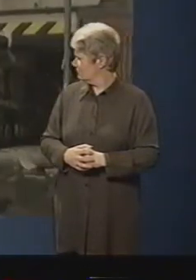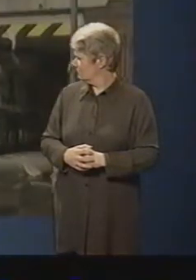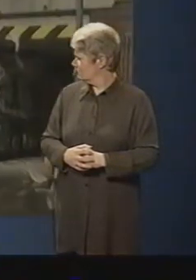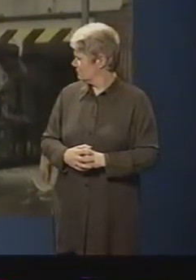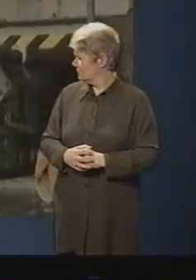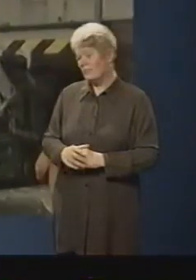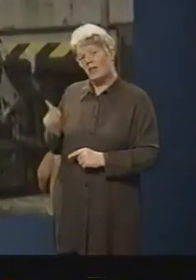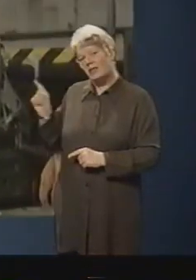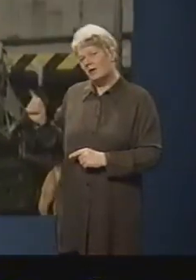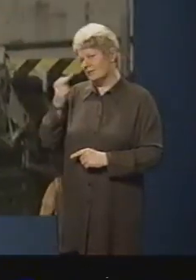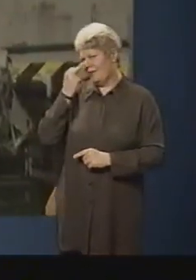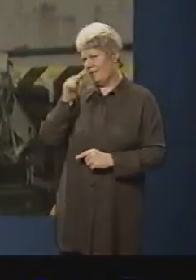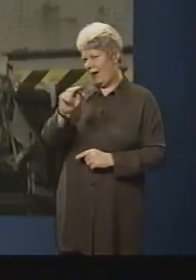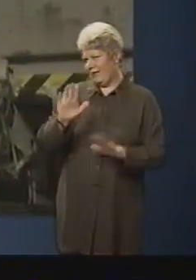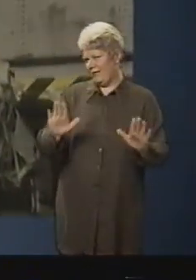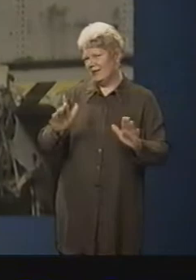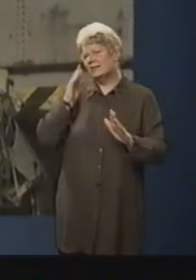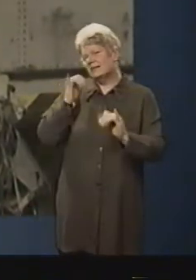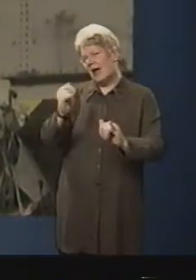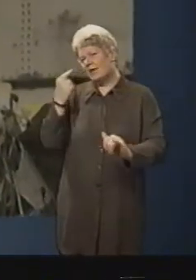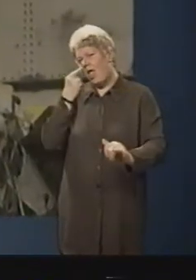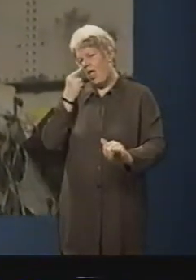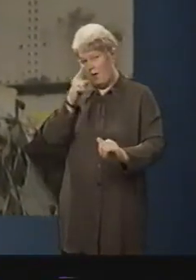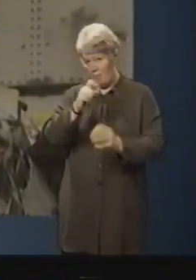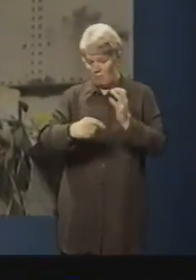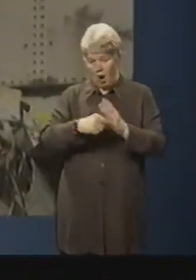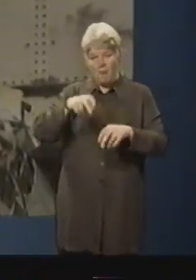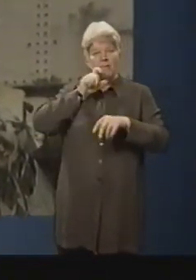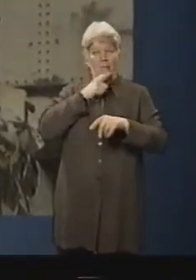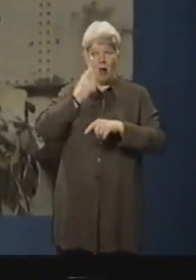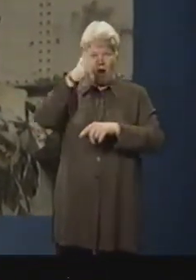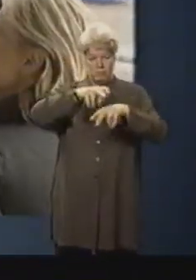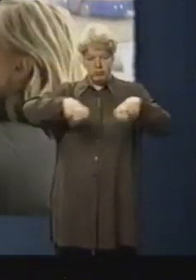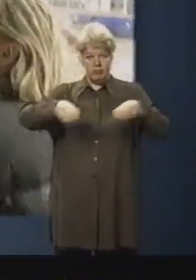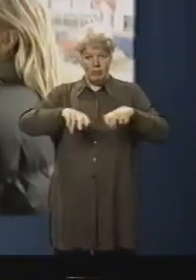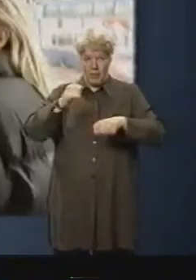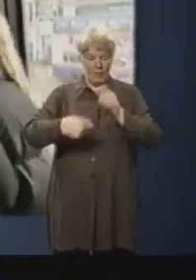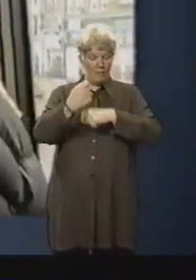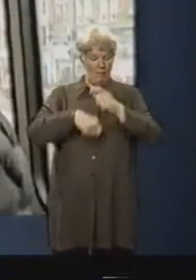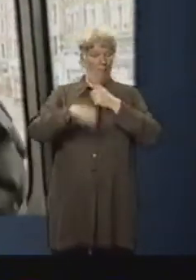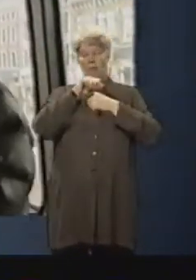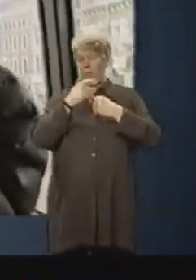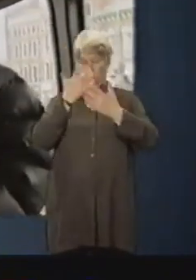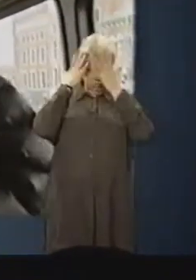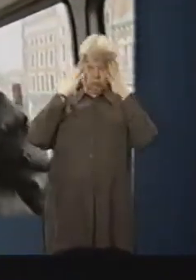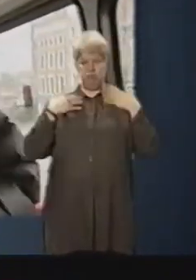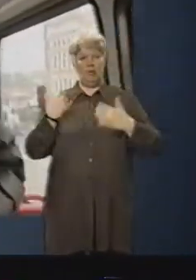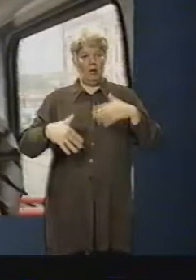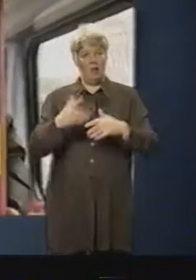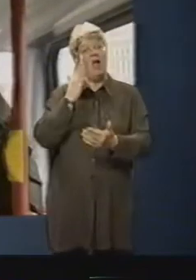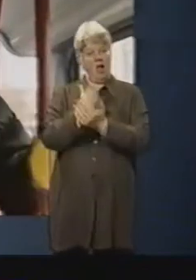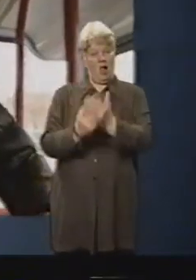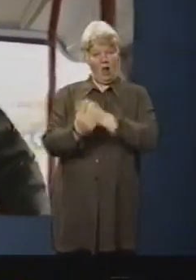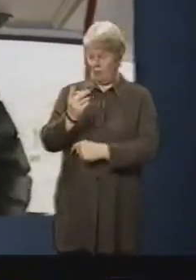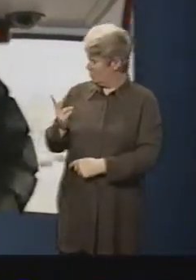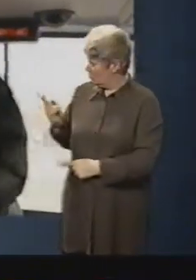This was only a test but sometimes passengers get caught in real accidents. And that's exactly what happened